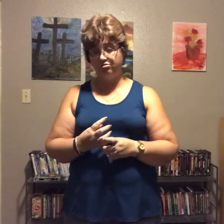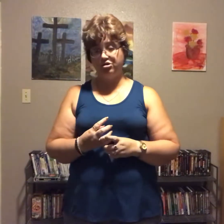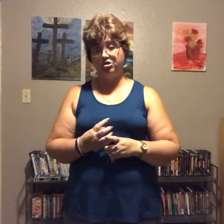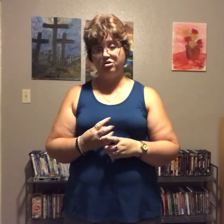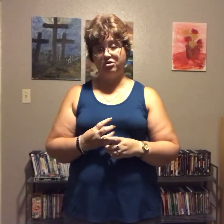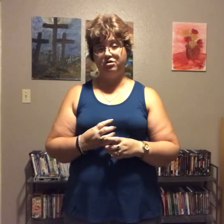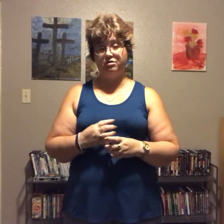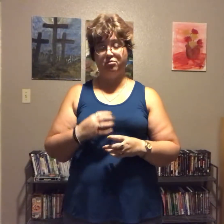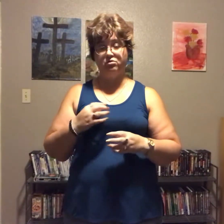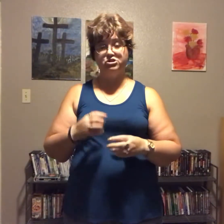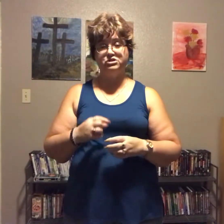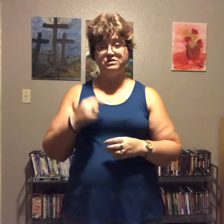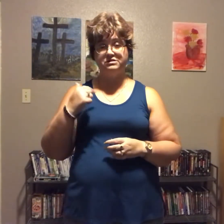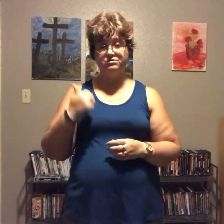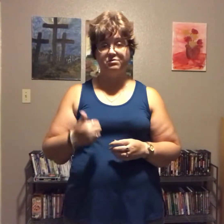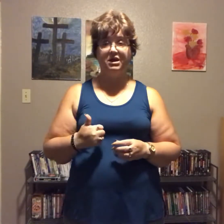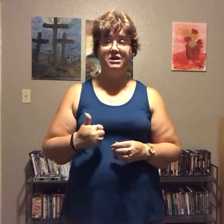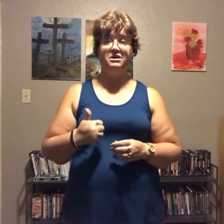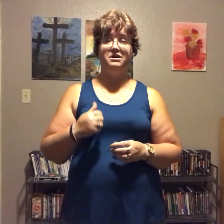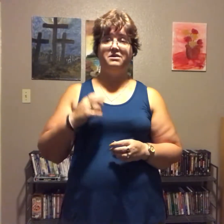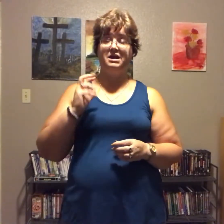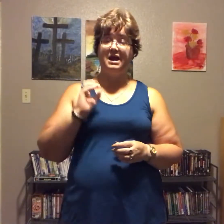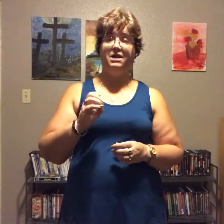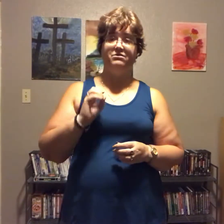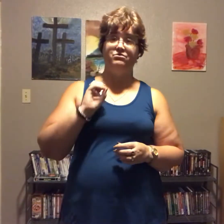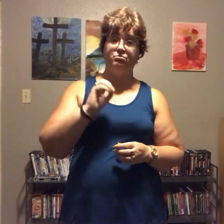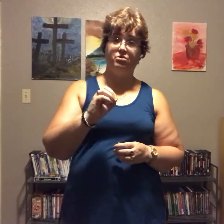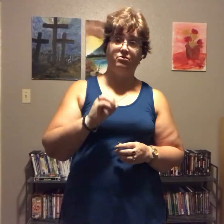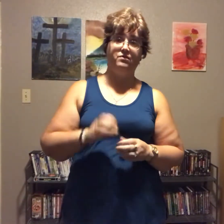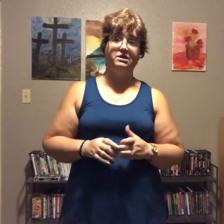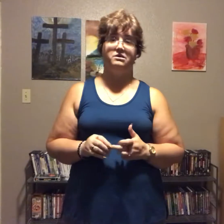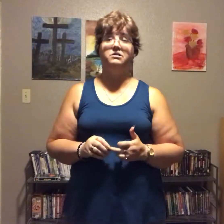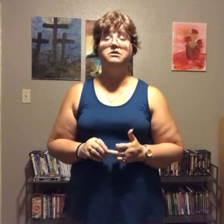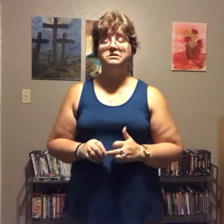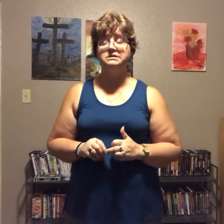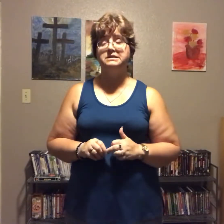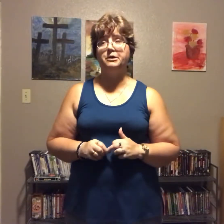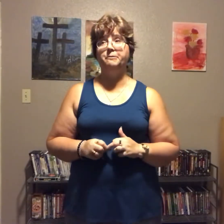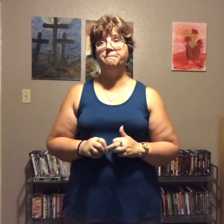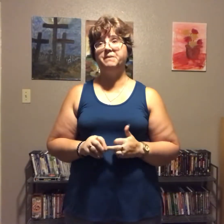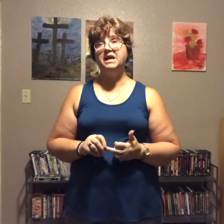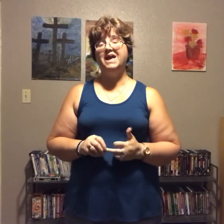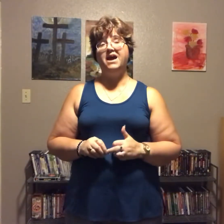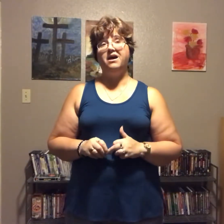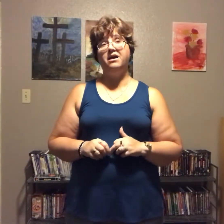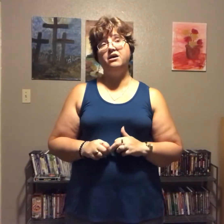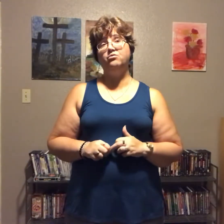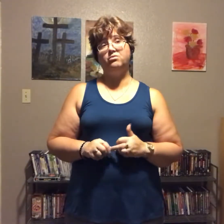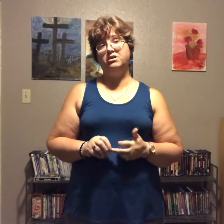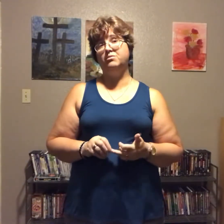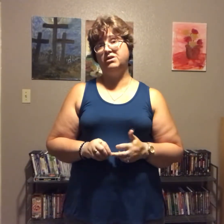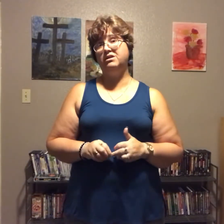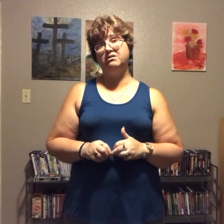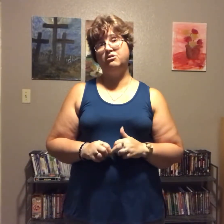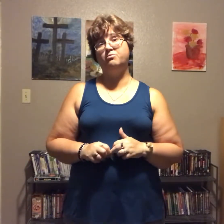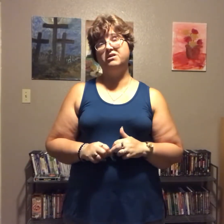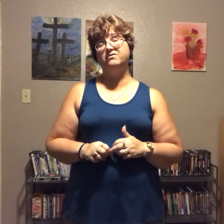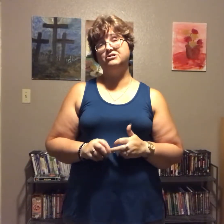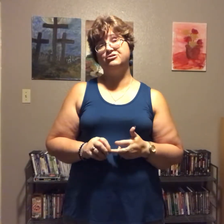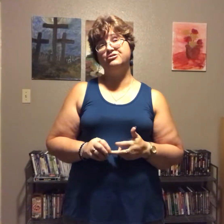the portions is right and the calories are perfect so and when I'm needing a little bit of a sugar